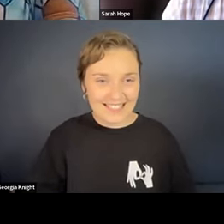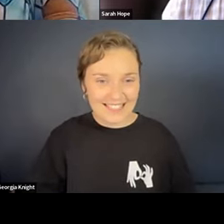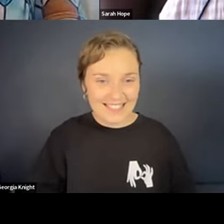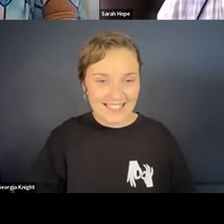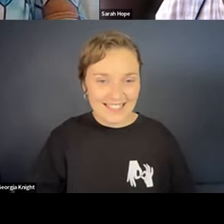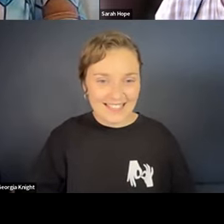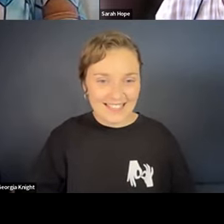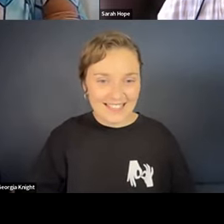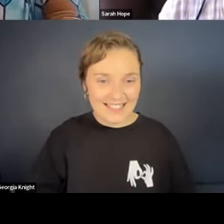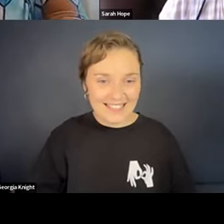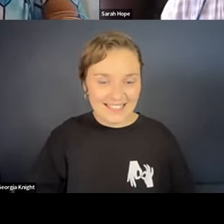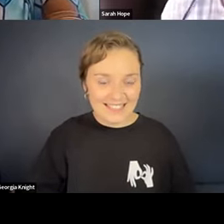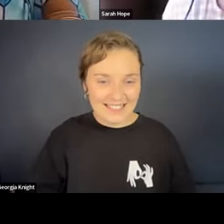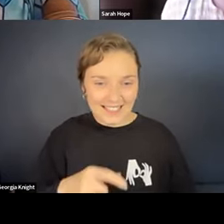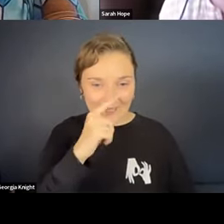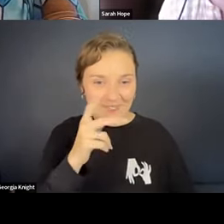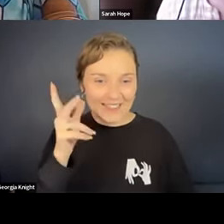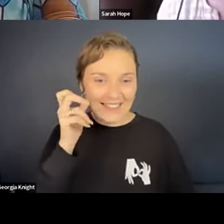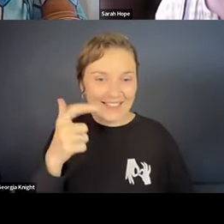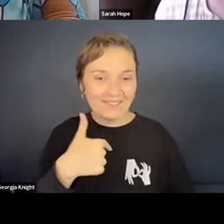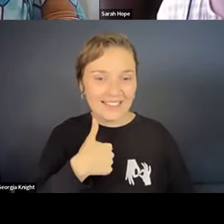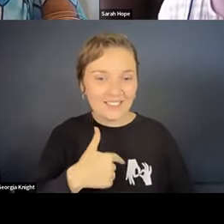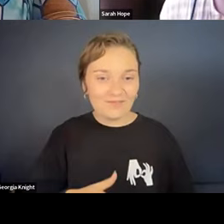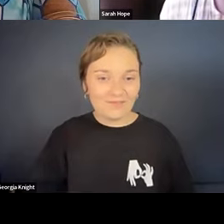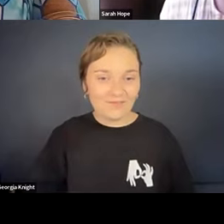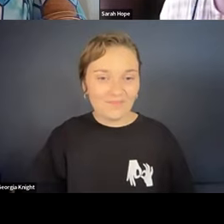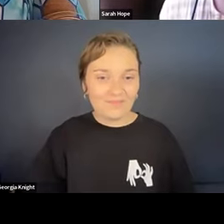Oh, can you hear me? Yes. Oh, cool.